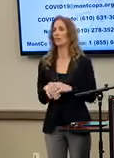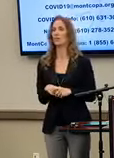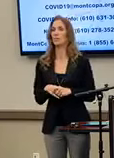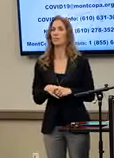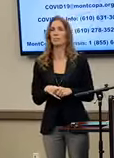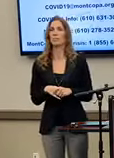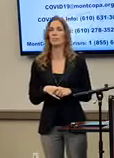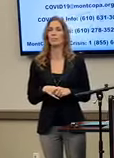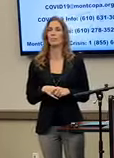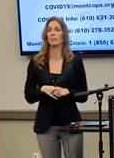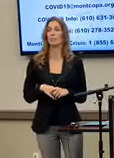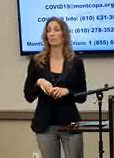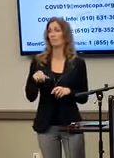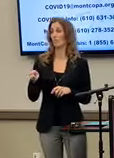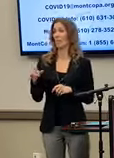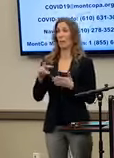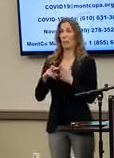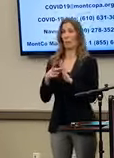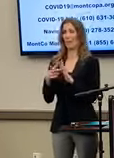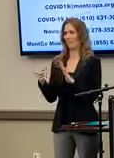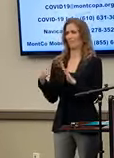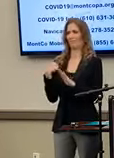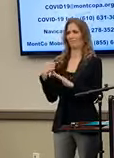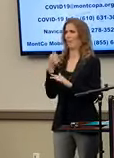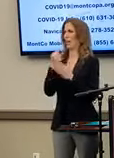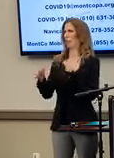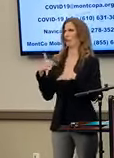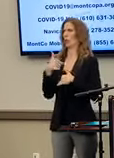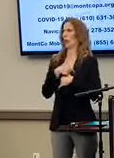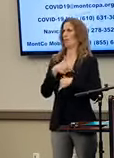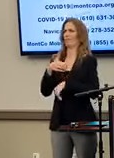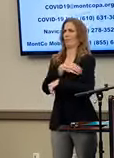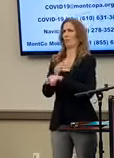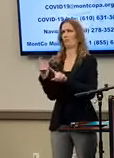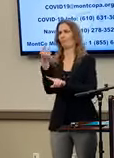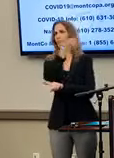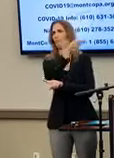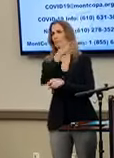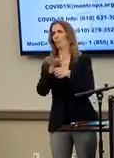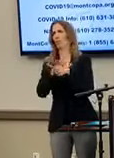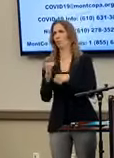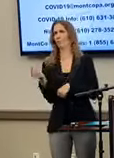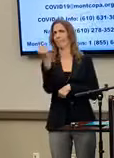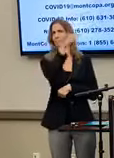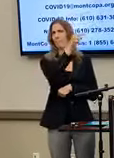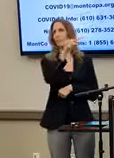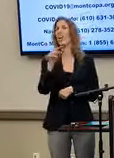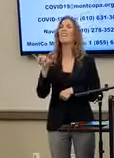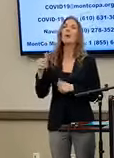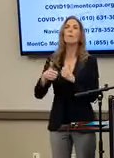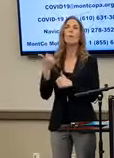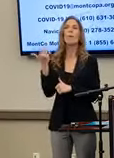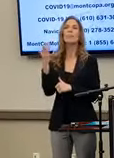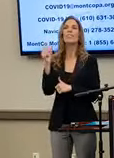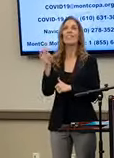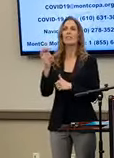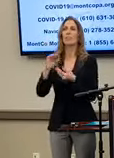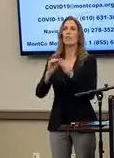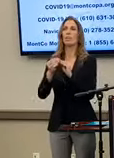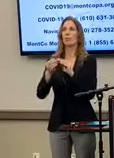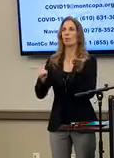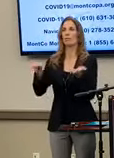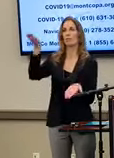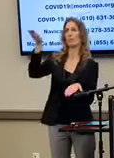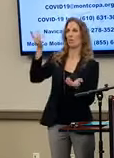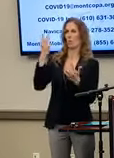reassignment of jurisdiction accounts for the bulk of the cases, or the bulk